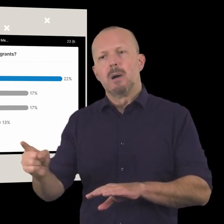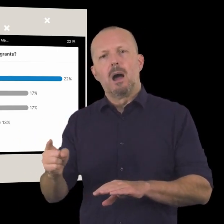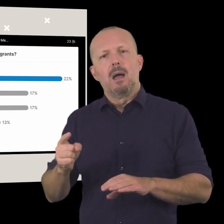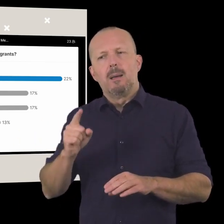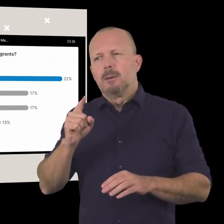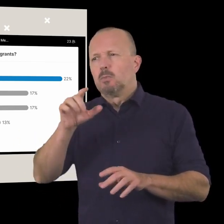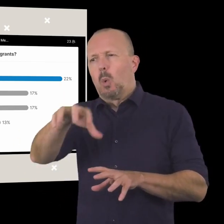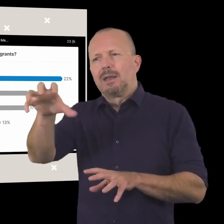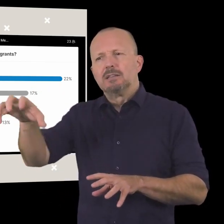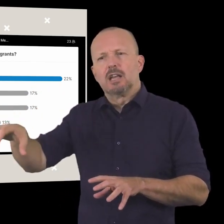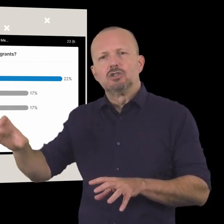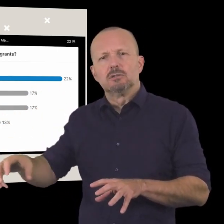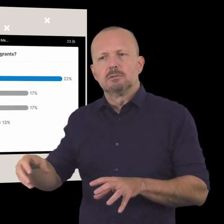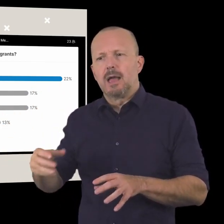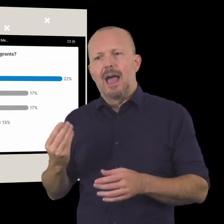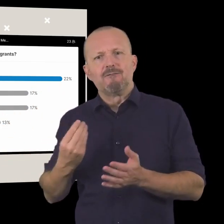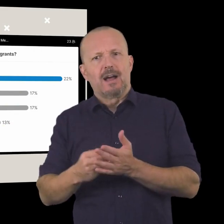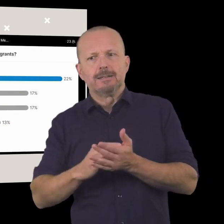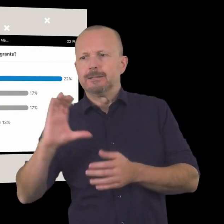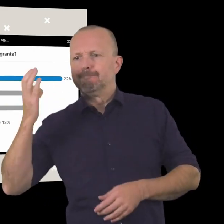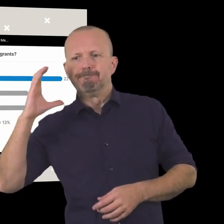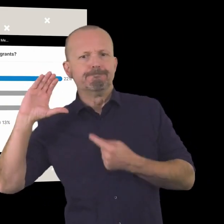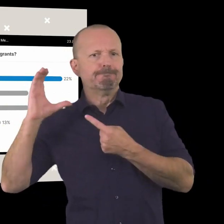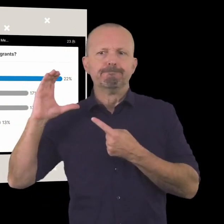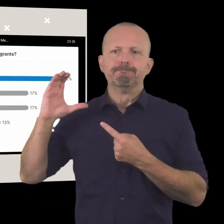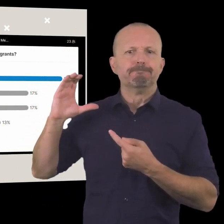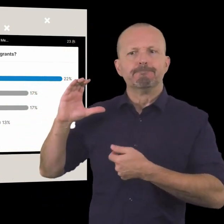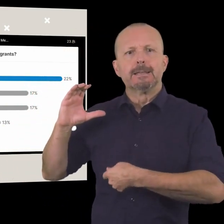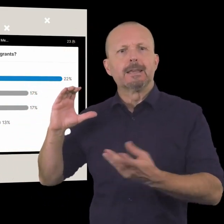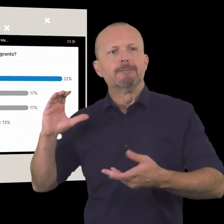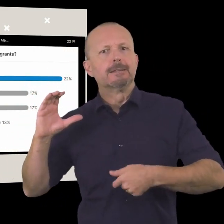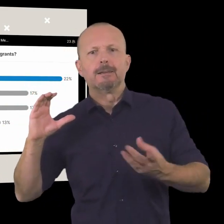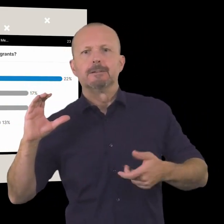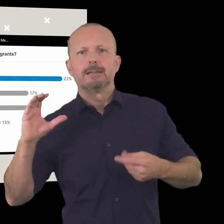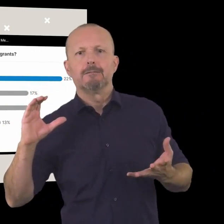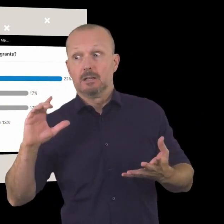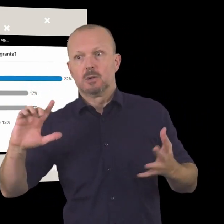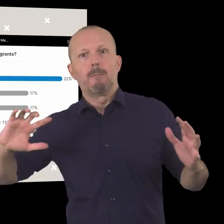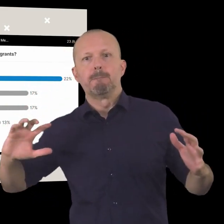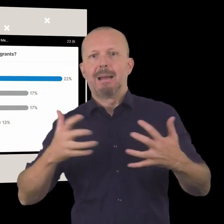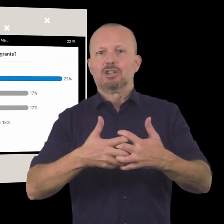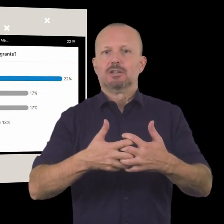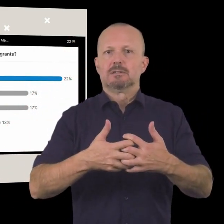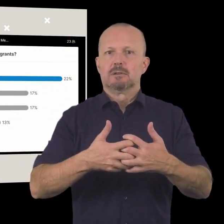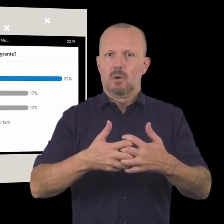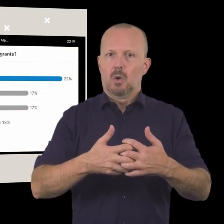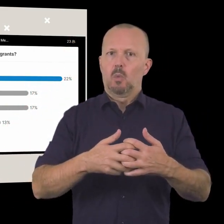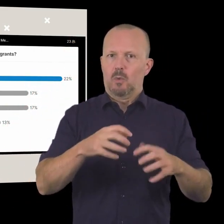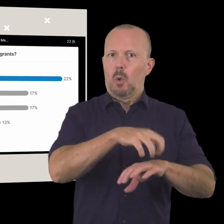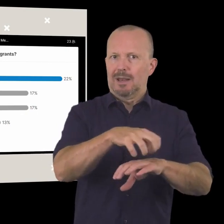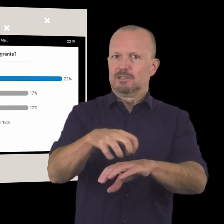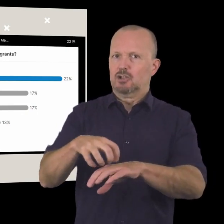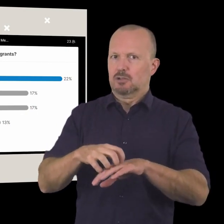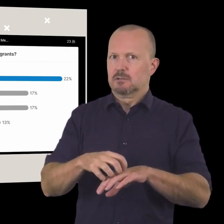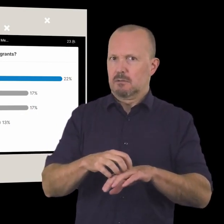philanthropy new zealand which can connect organizations looking for funds with organizations who are providing